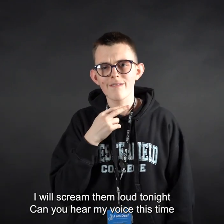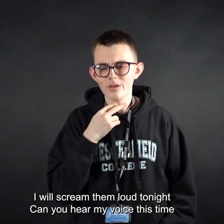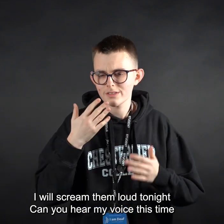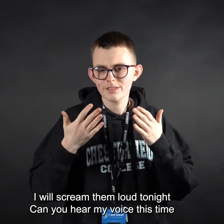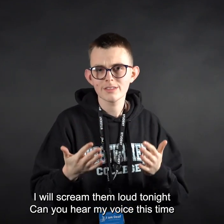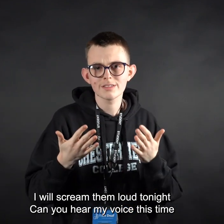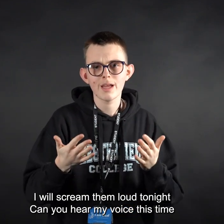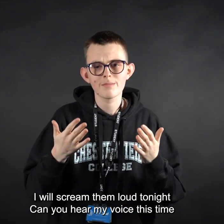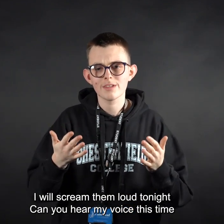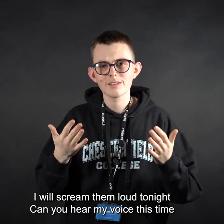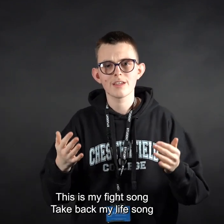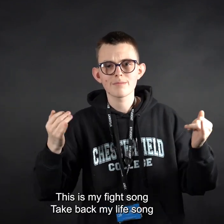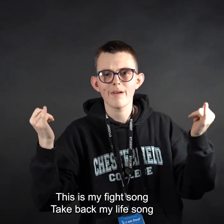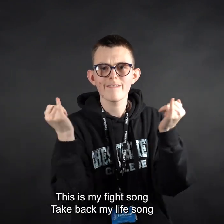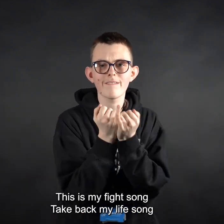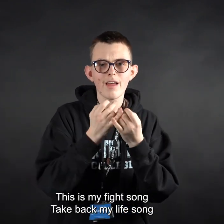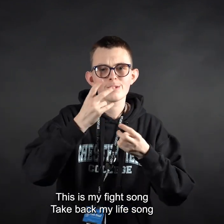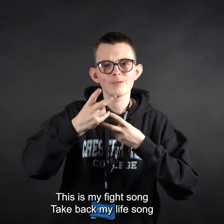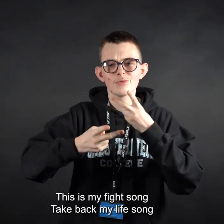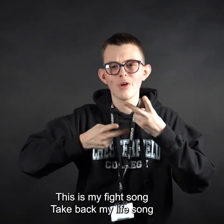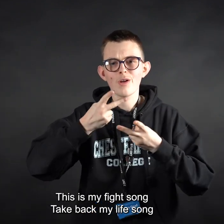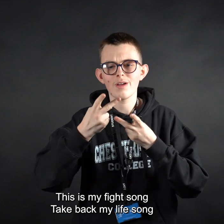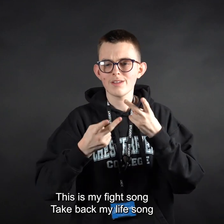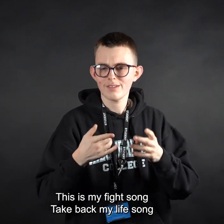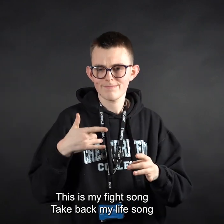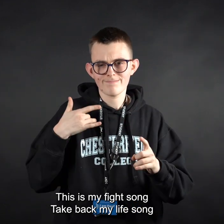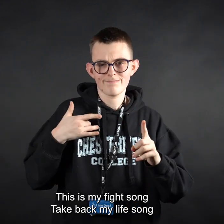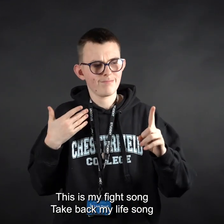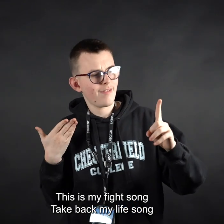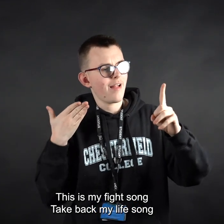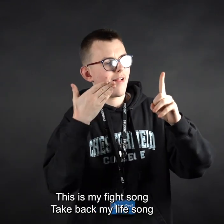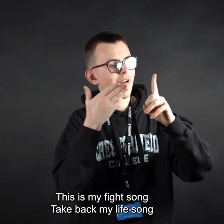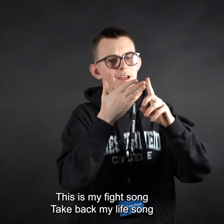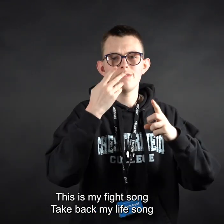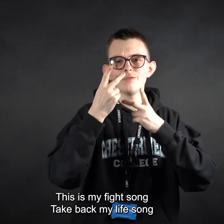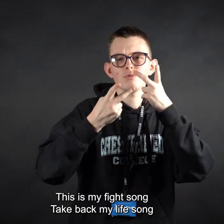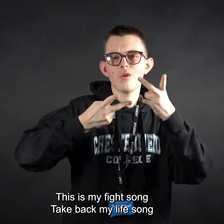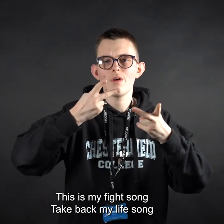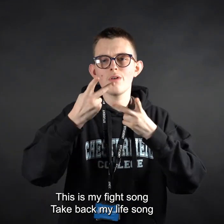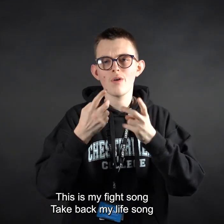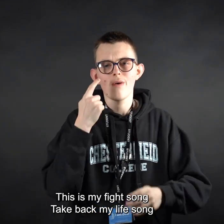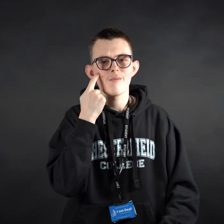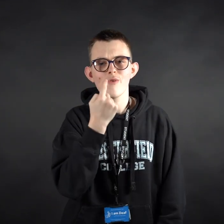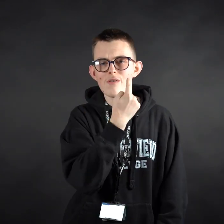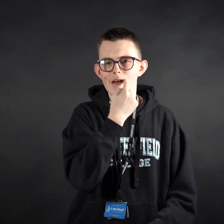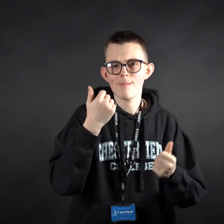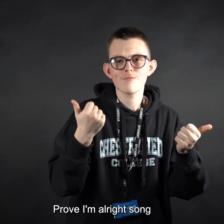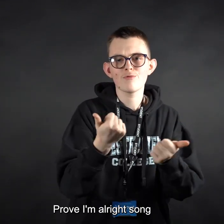voice this time? This is my fight song Take back my life song Prove I'm